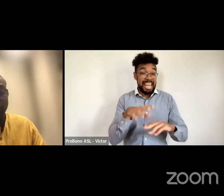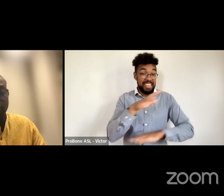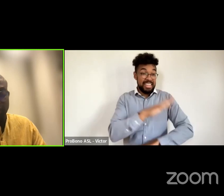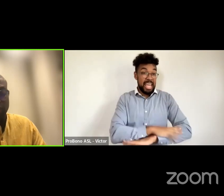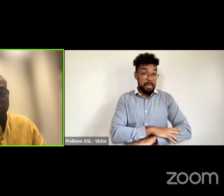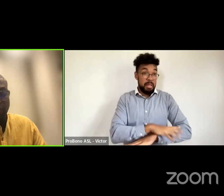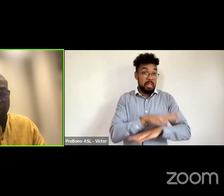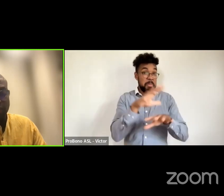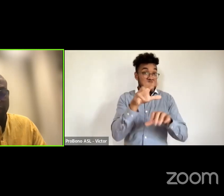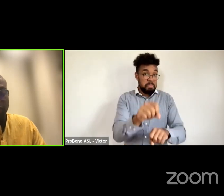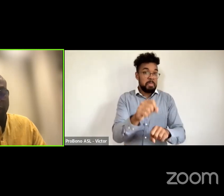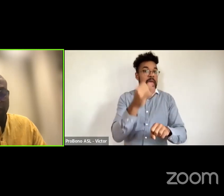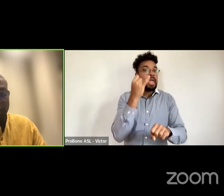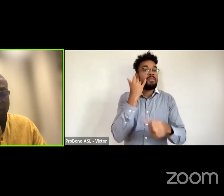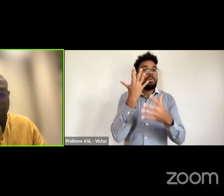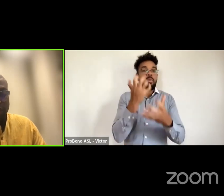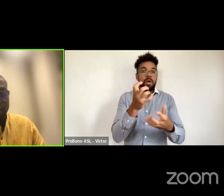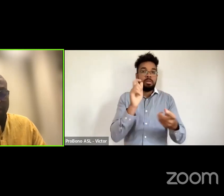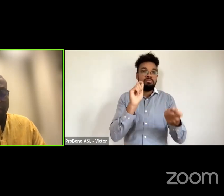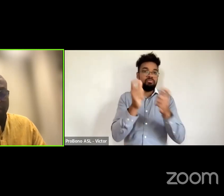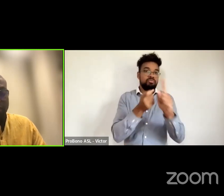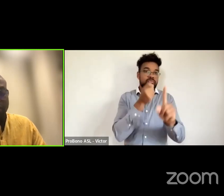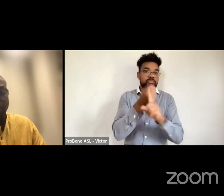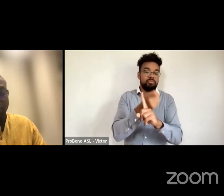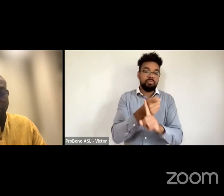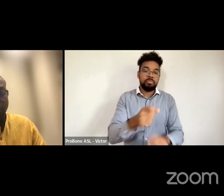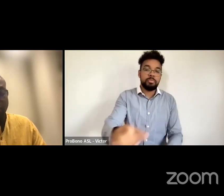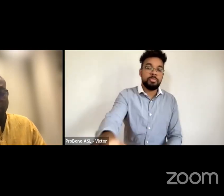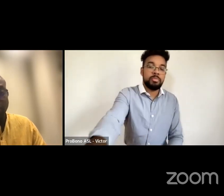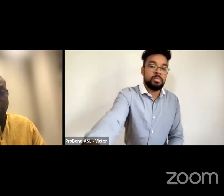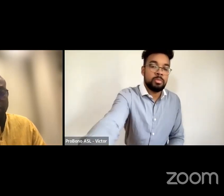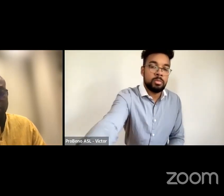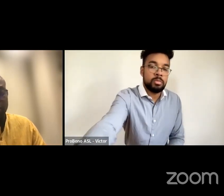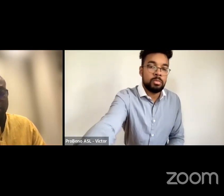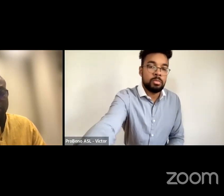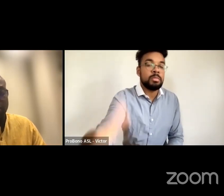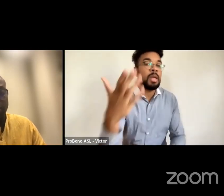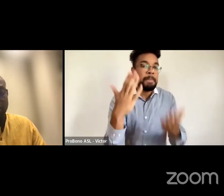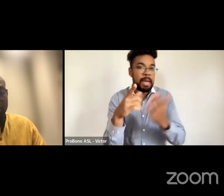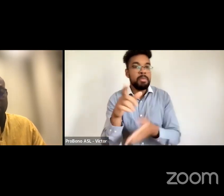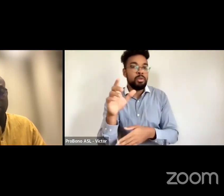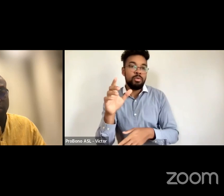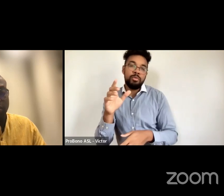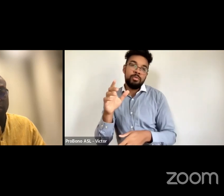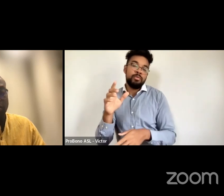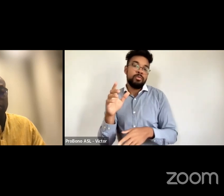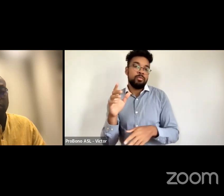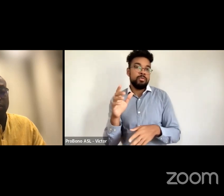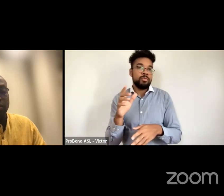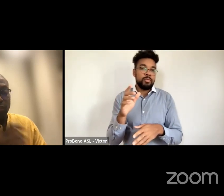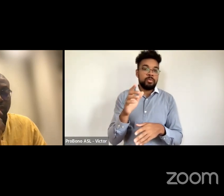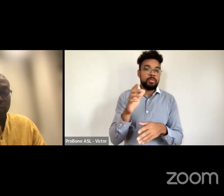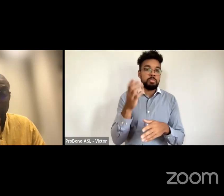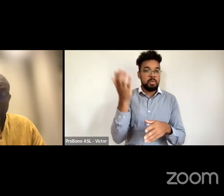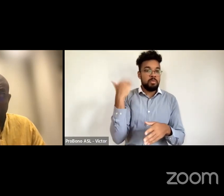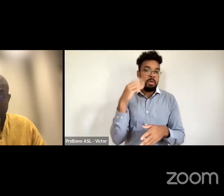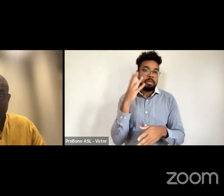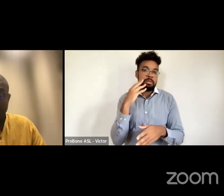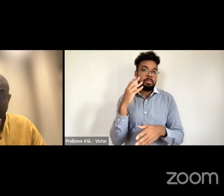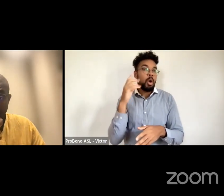i don't know as a nigerian i think maybe you've heard it in a different format from where you're coming from um